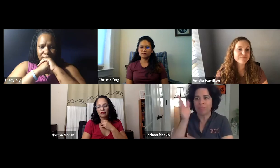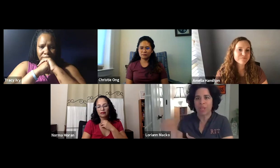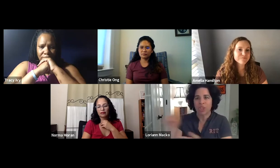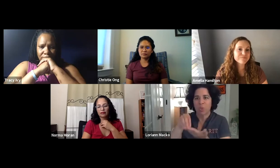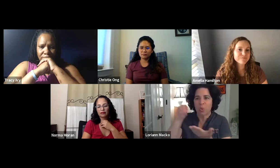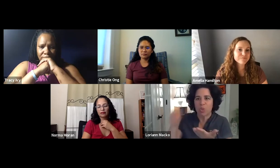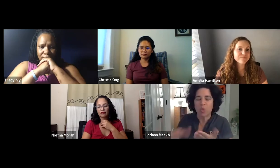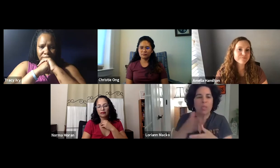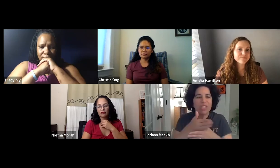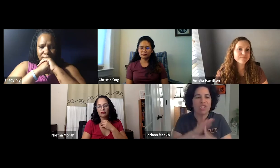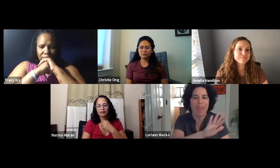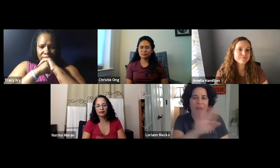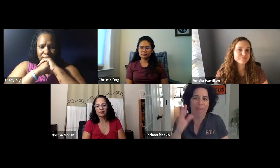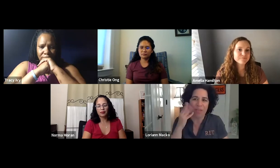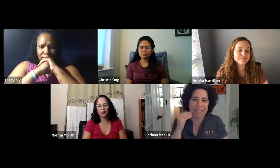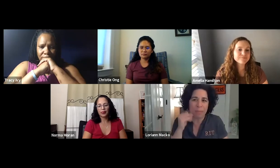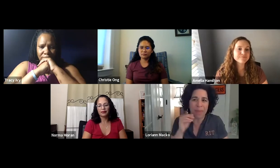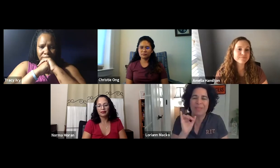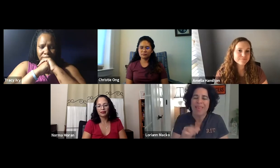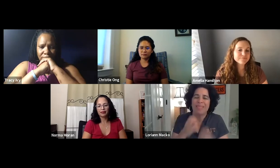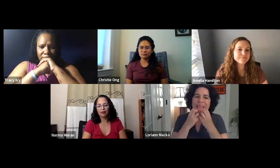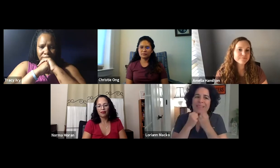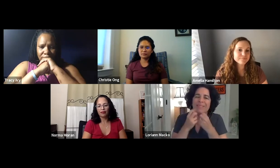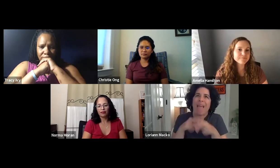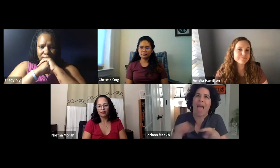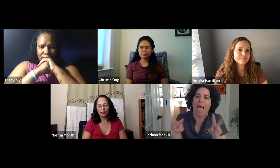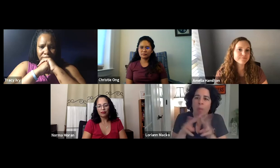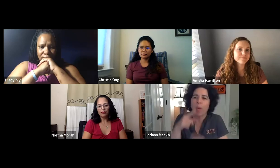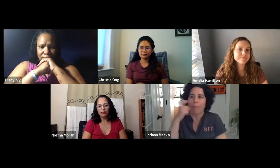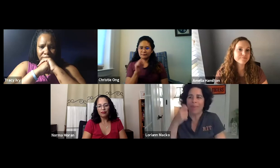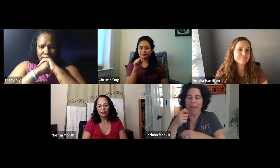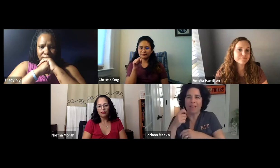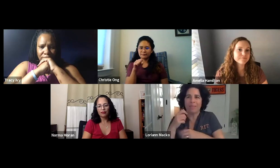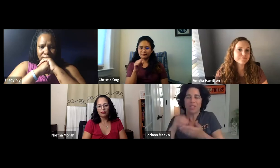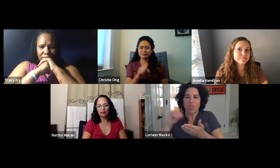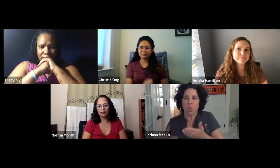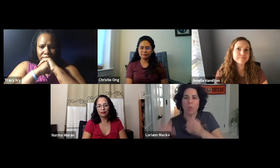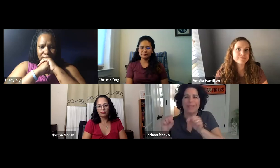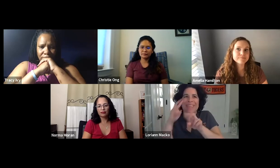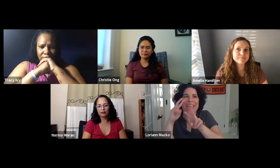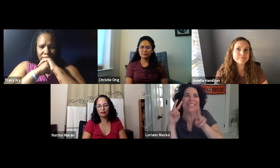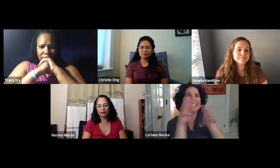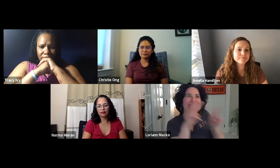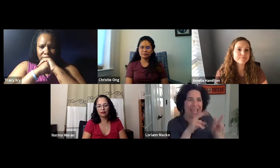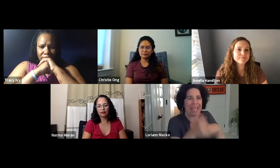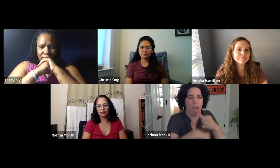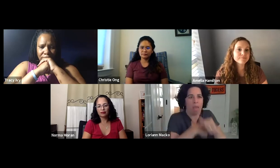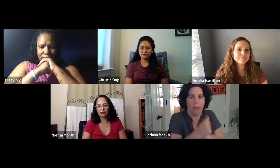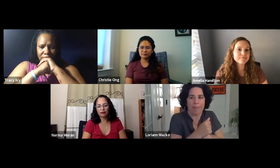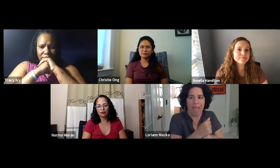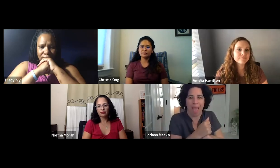come virtually to campus and present to our students and share their experiences. And that's highly valuable because then students